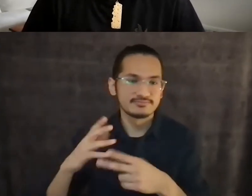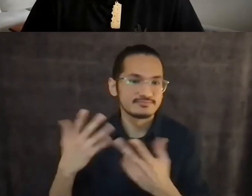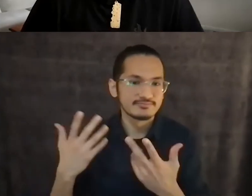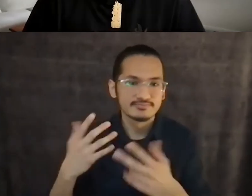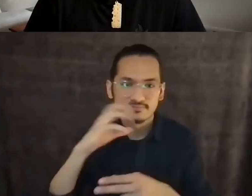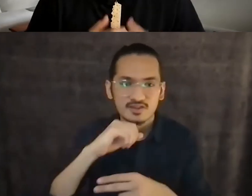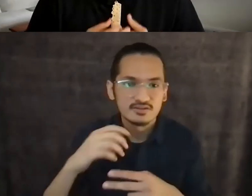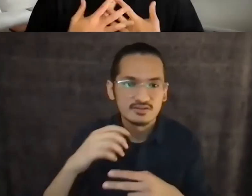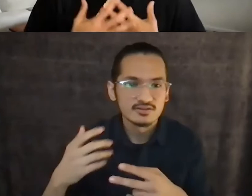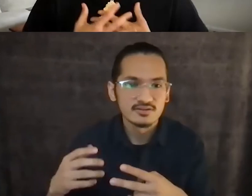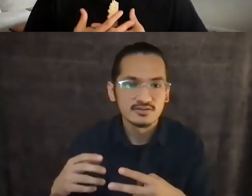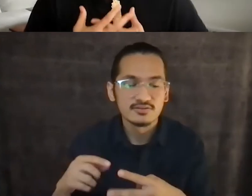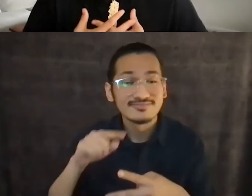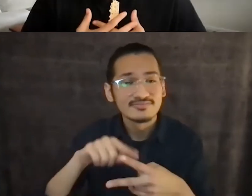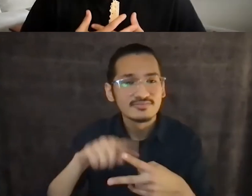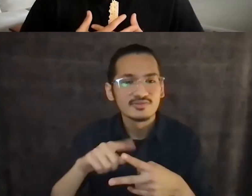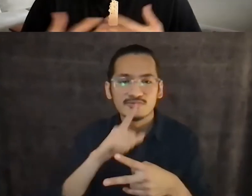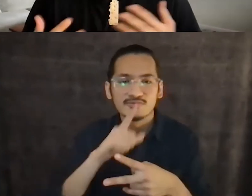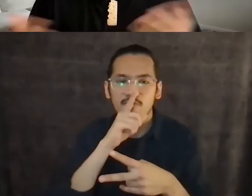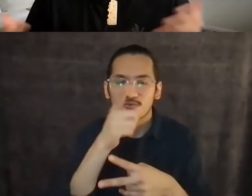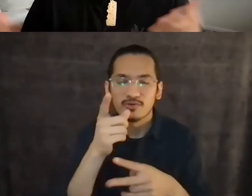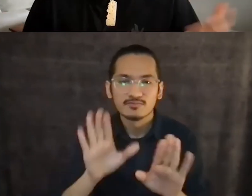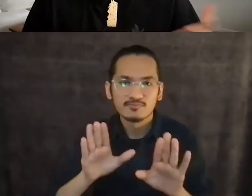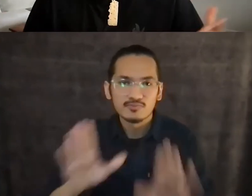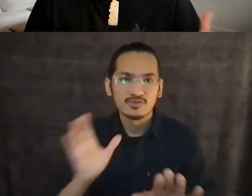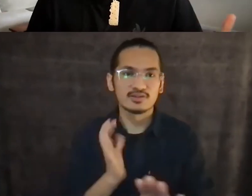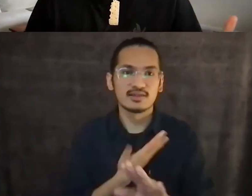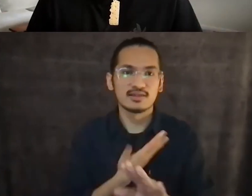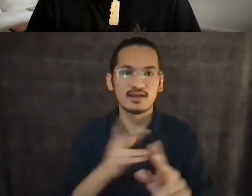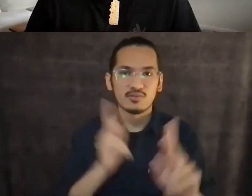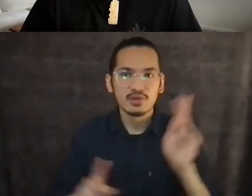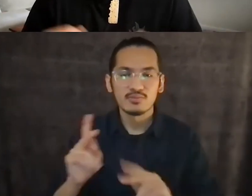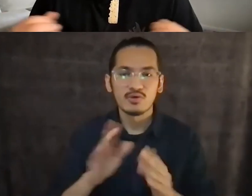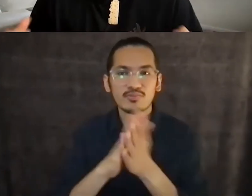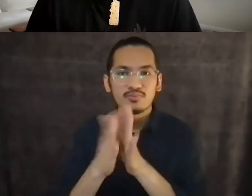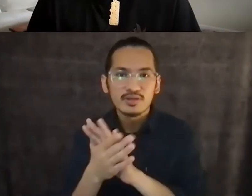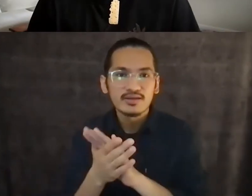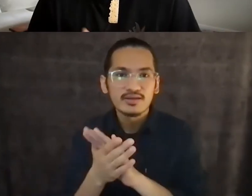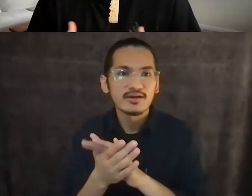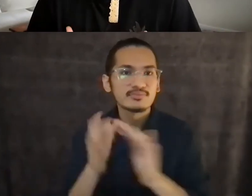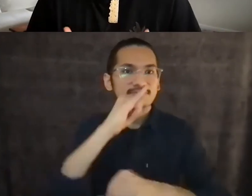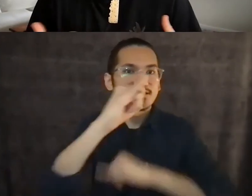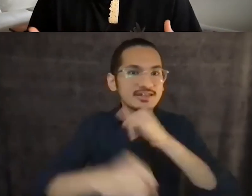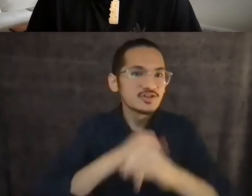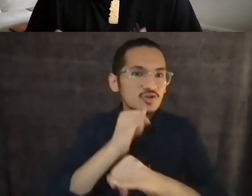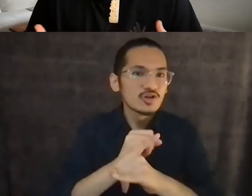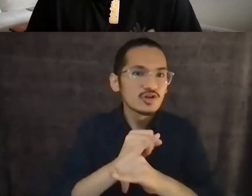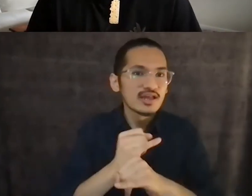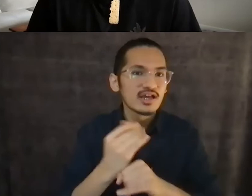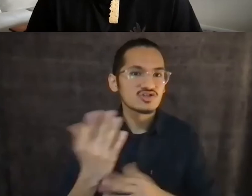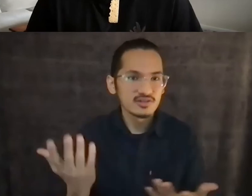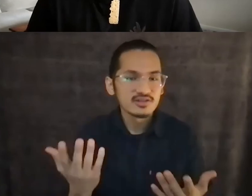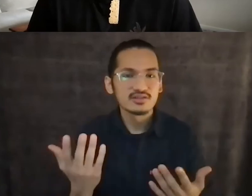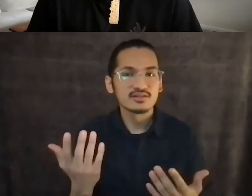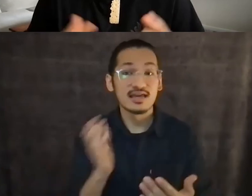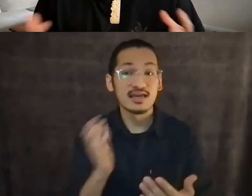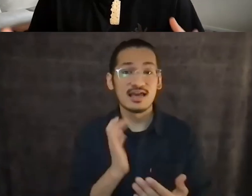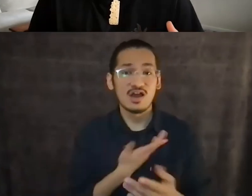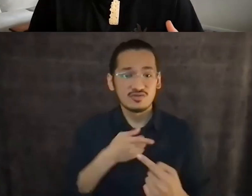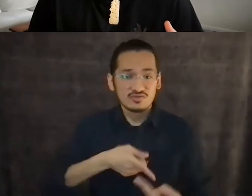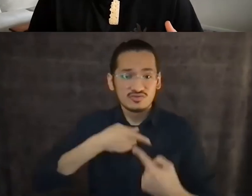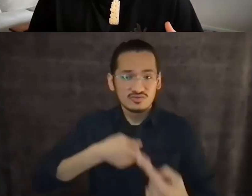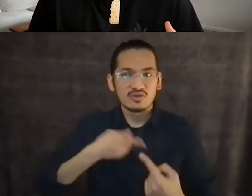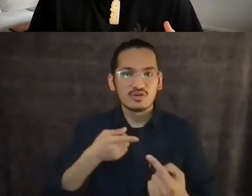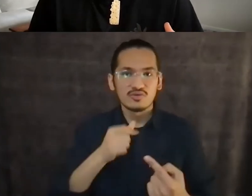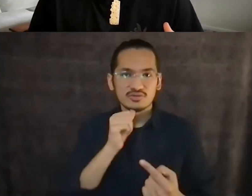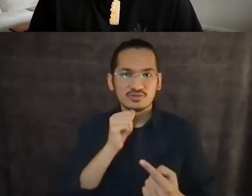she really pushed our people to be internationalist in a sense she always reminded us to see our struggle as connected to a wider